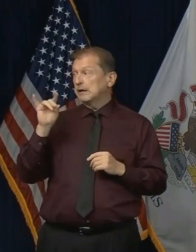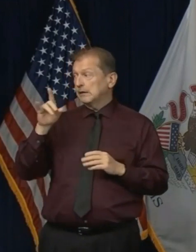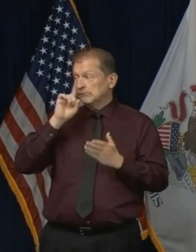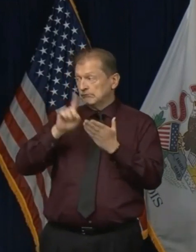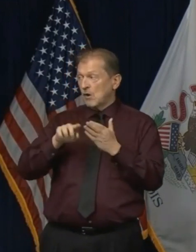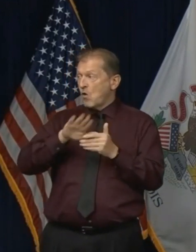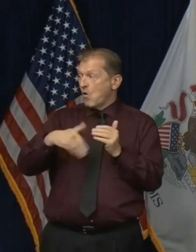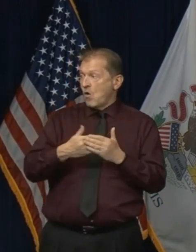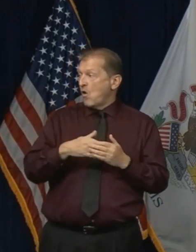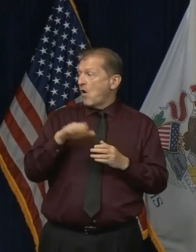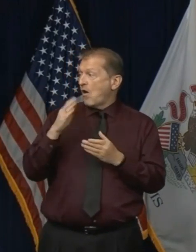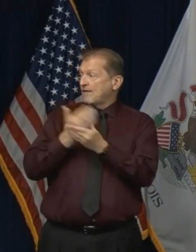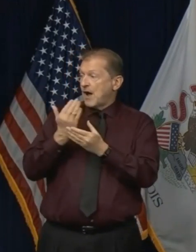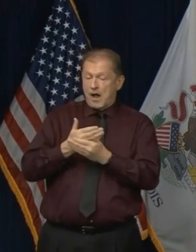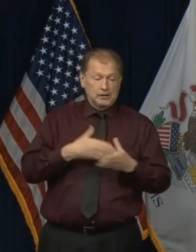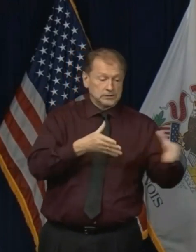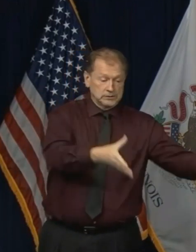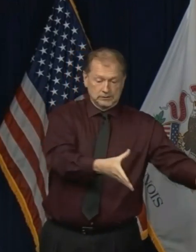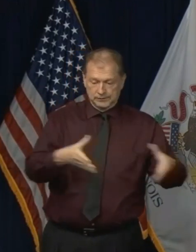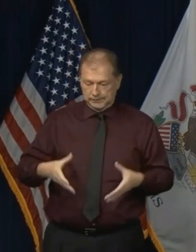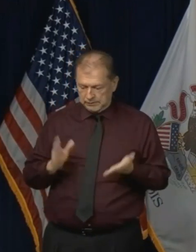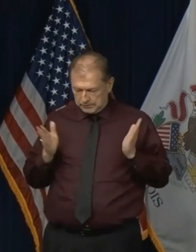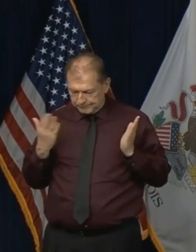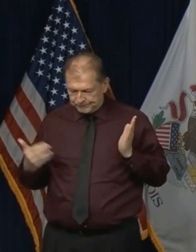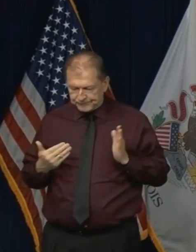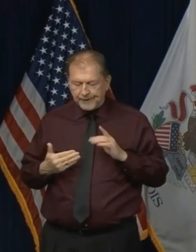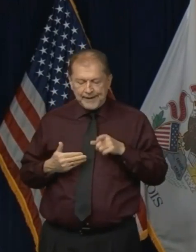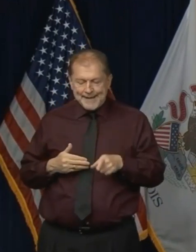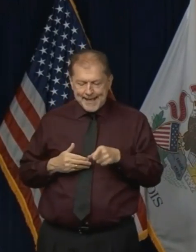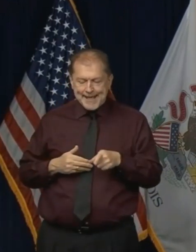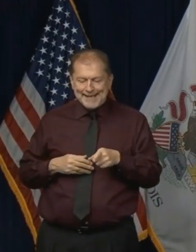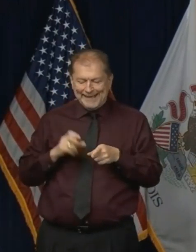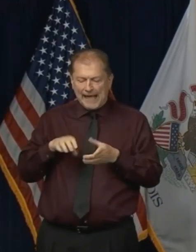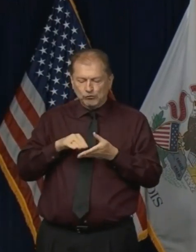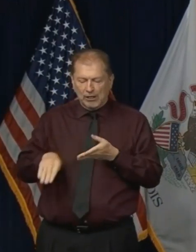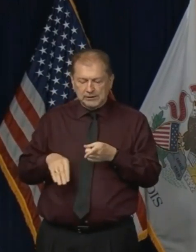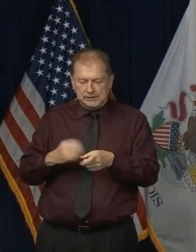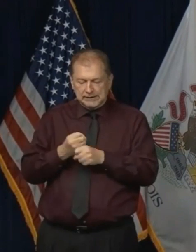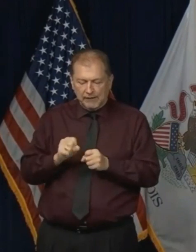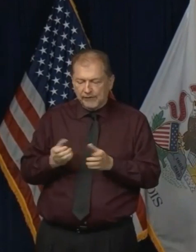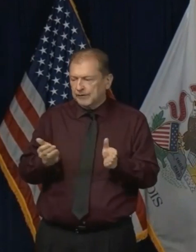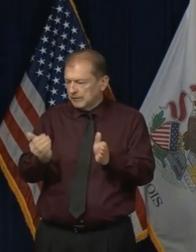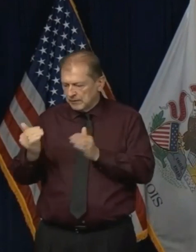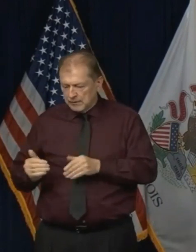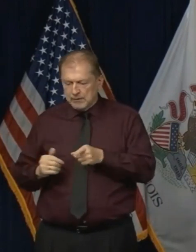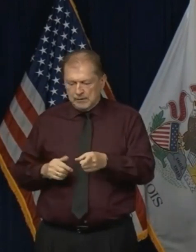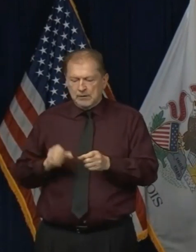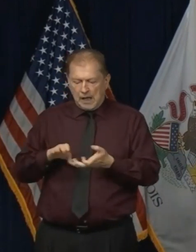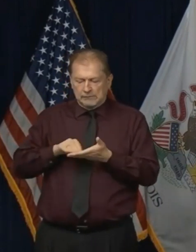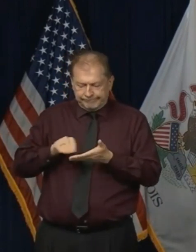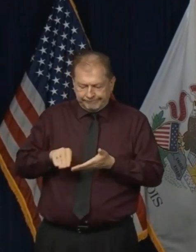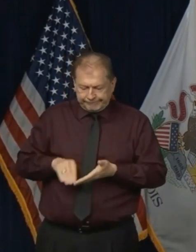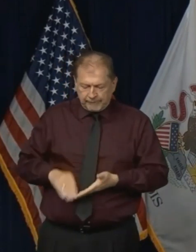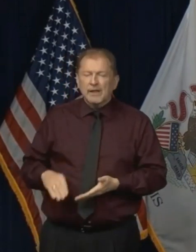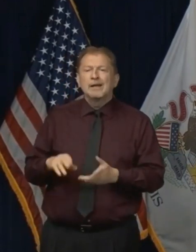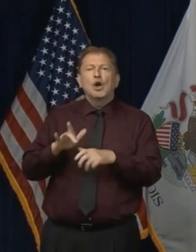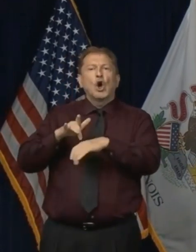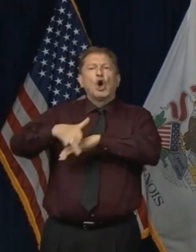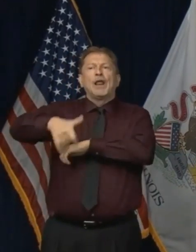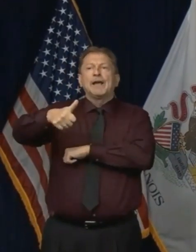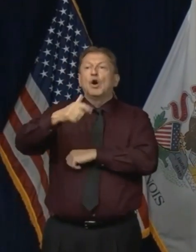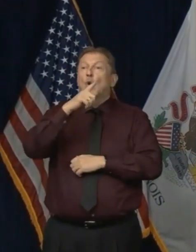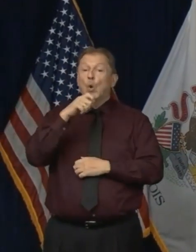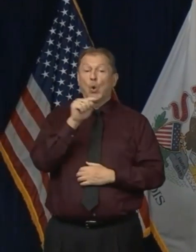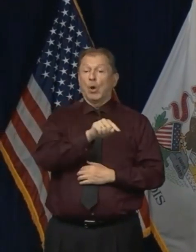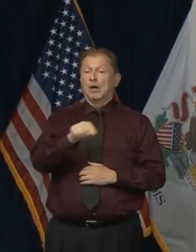uh, uh, reviewed, you know, nonviolent offenders, and any opportunity that we can to early release people that are